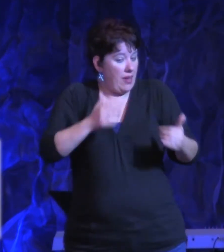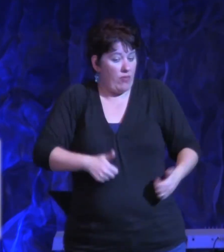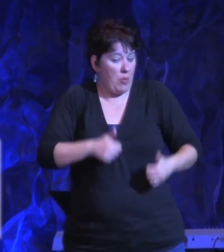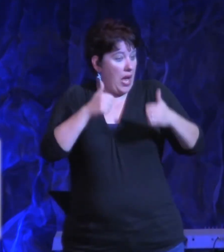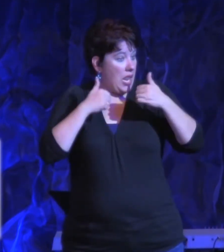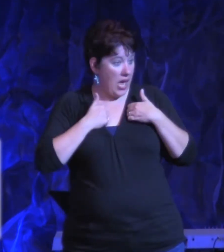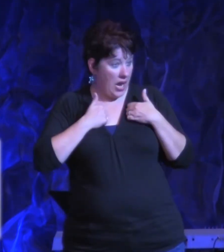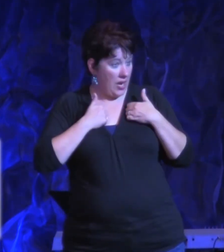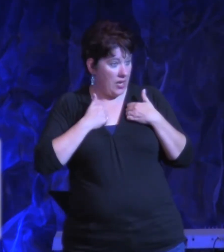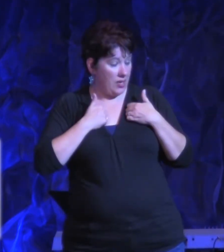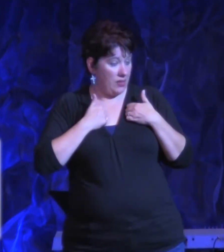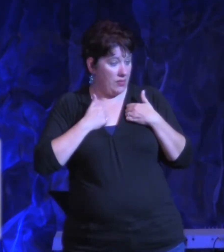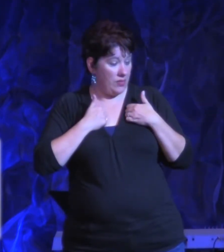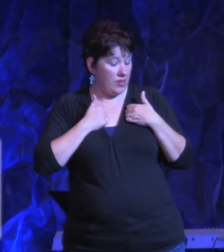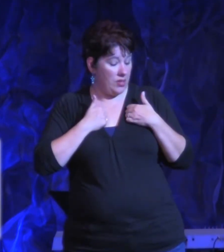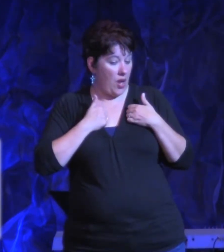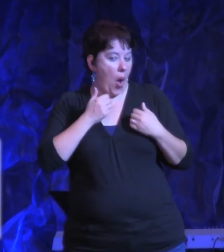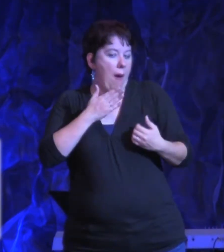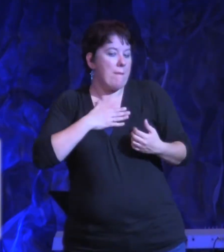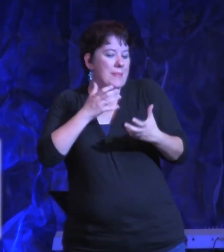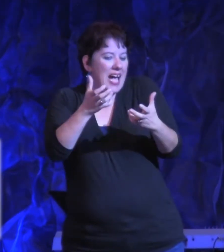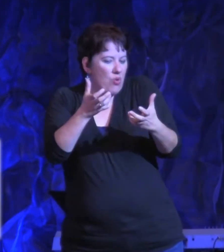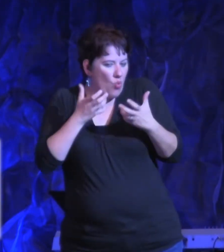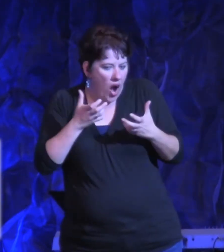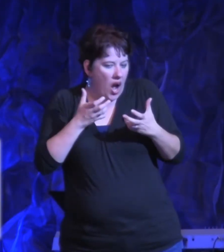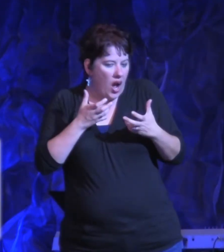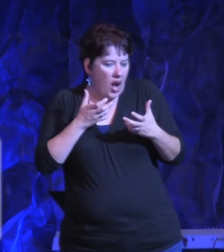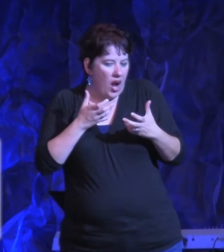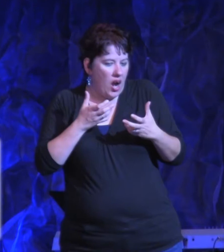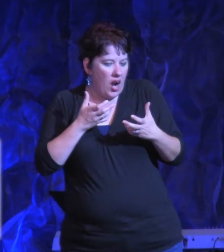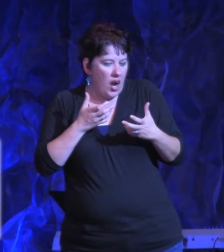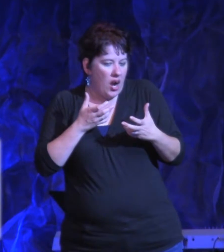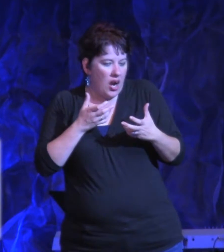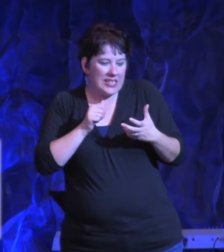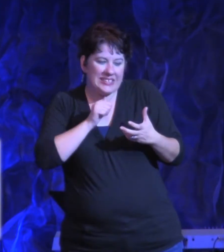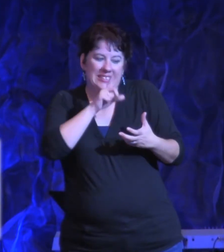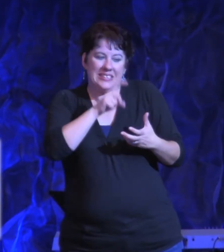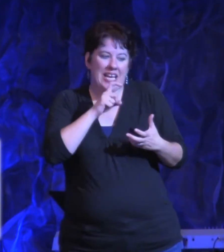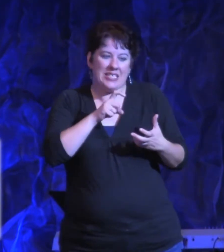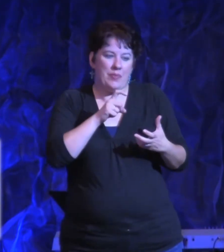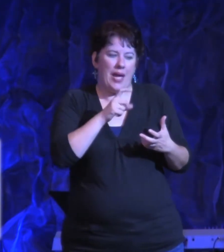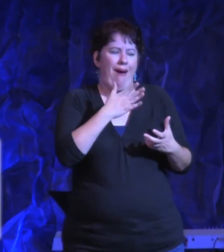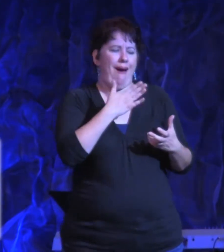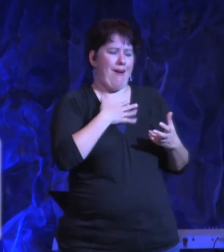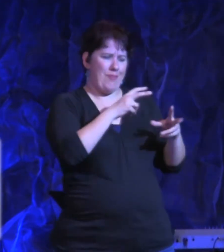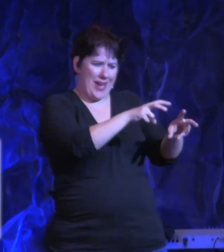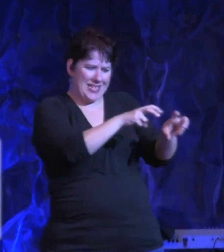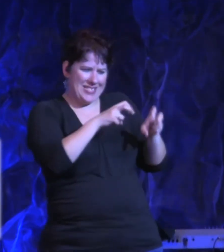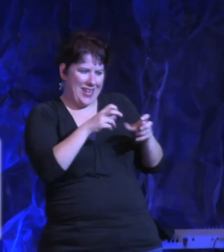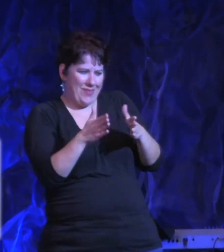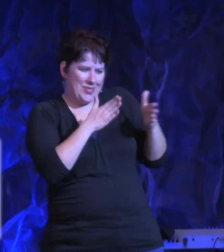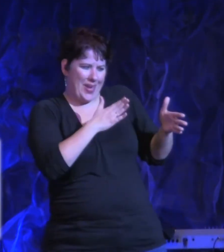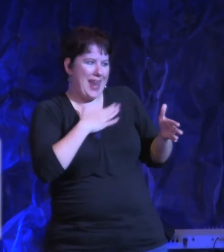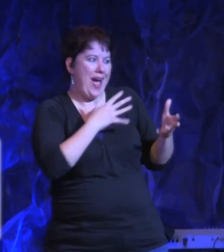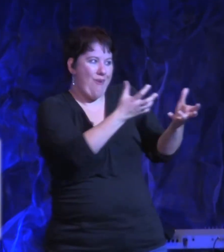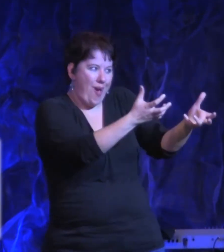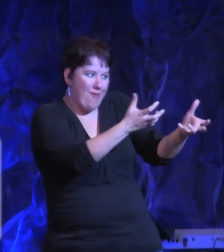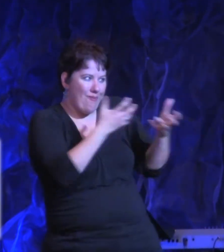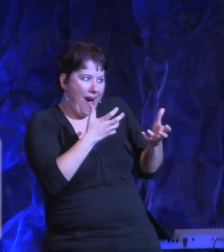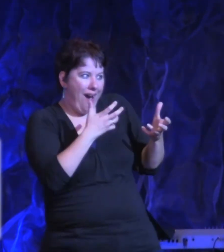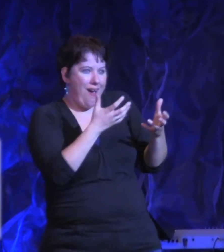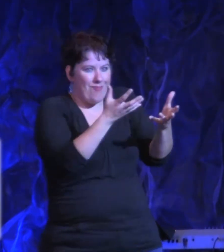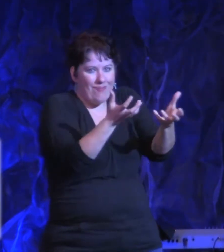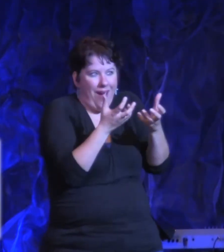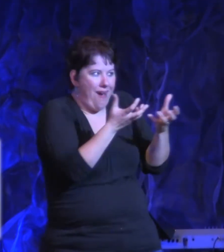desire should not be to create my own plan and do my own plan. My heart and motive should be to do the